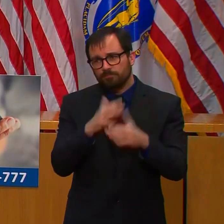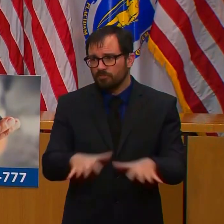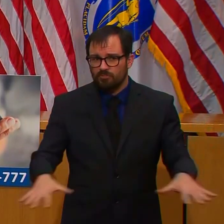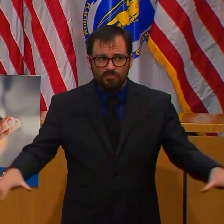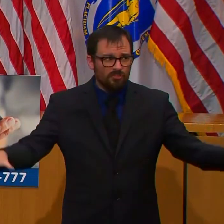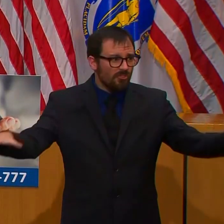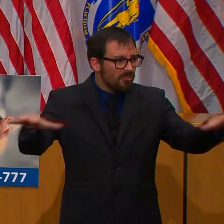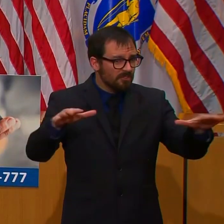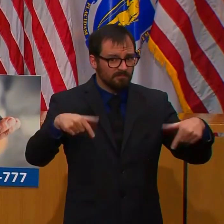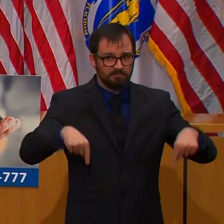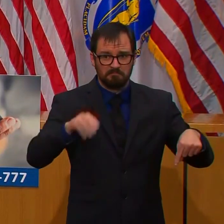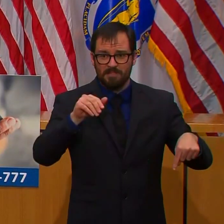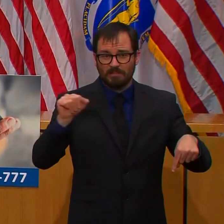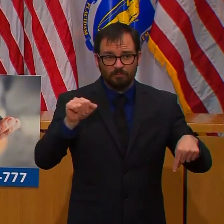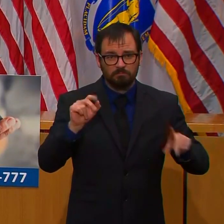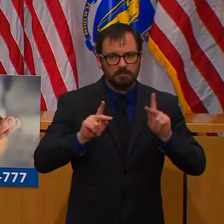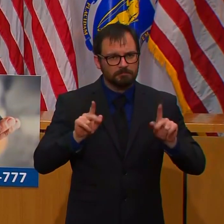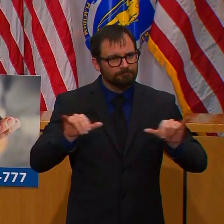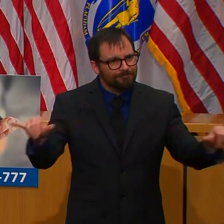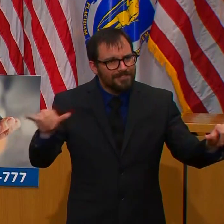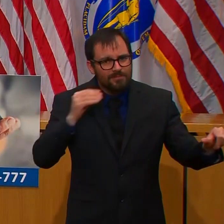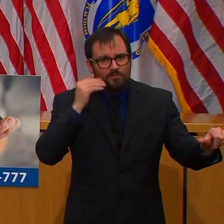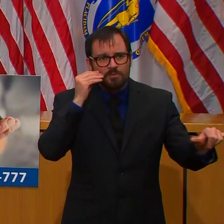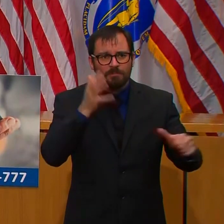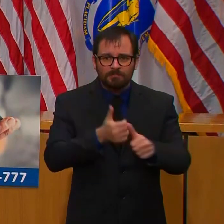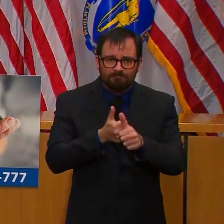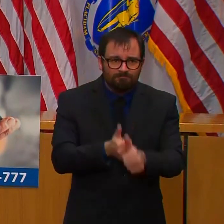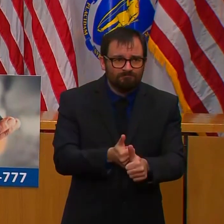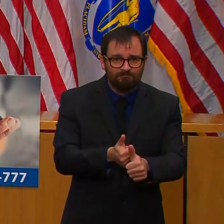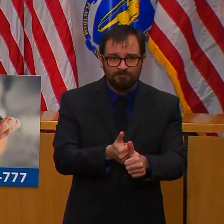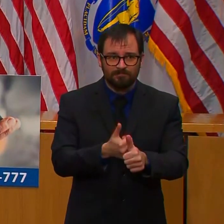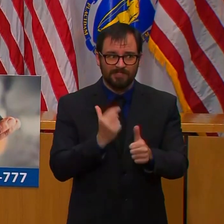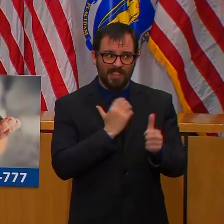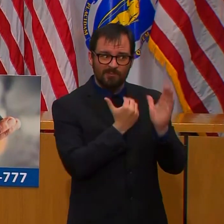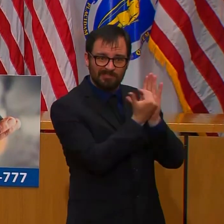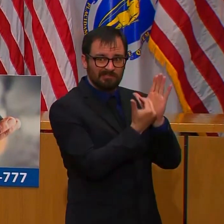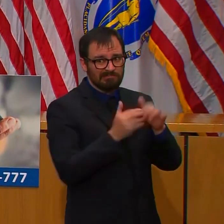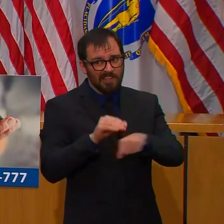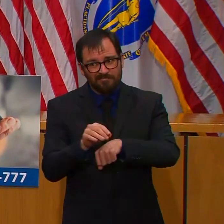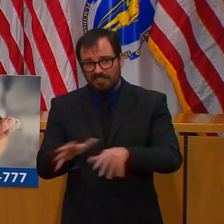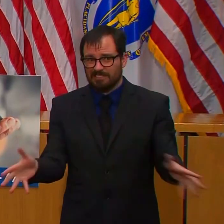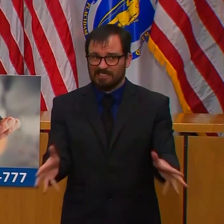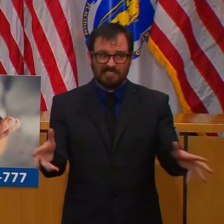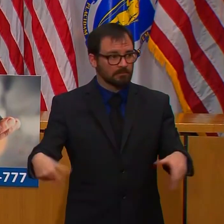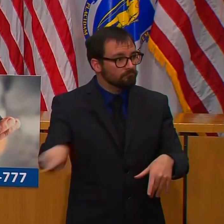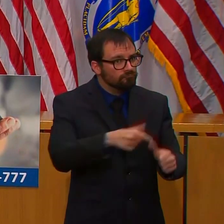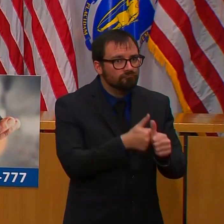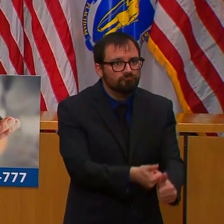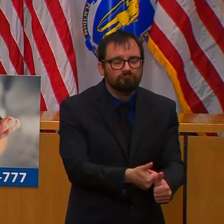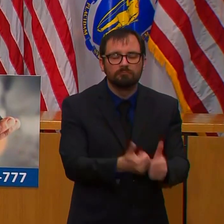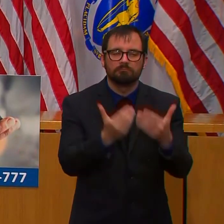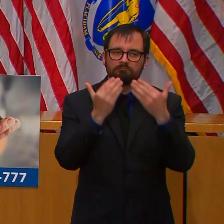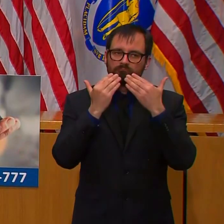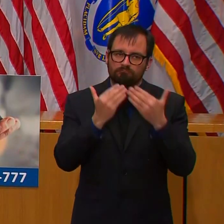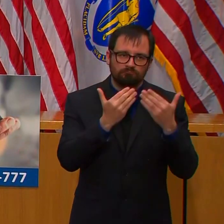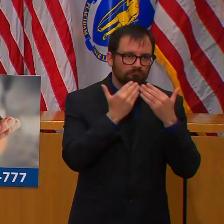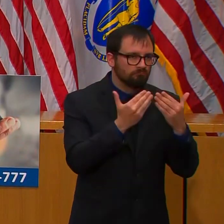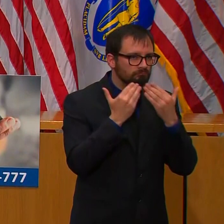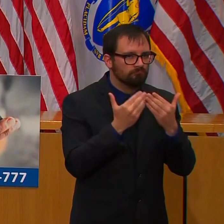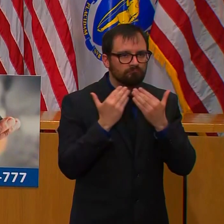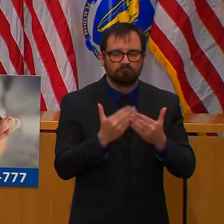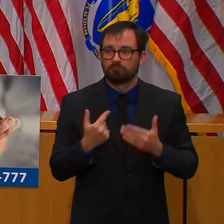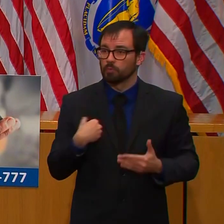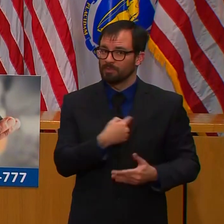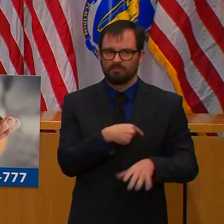advisory that we put in place last week. People, for the most part, are doing the right thing and they're not going to work and they're not going to school.